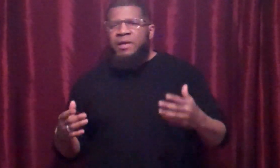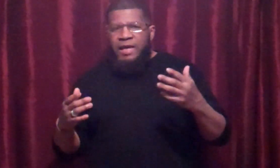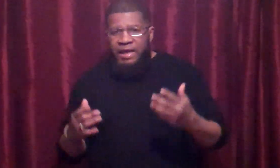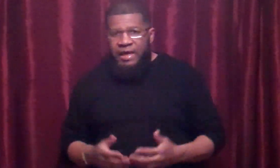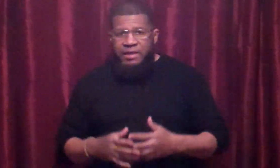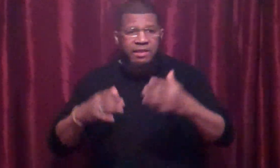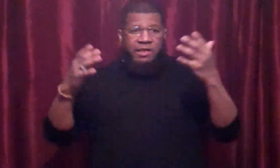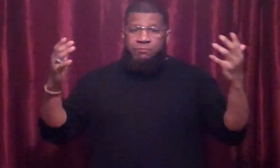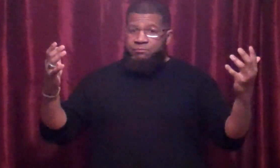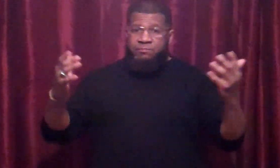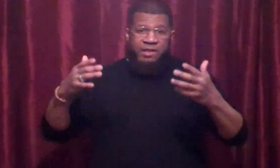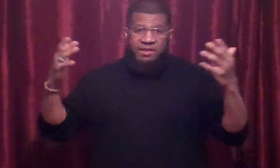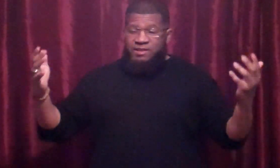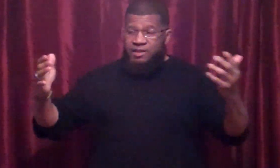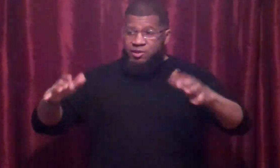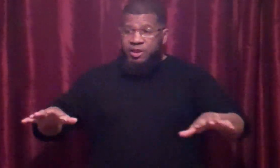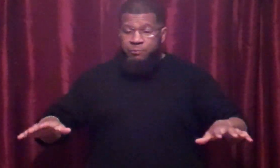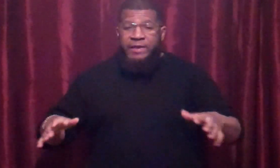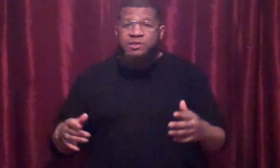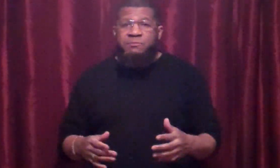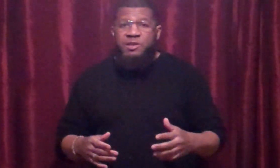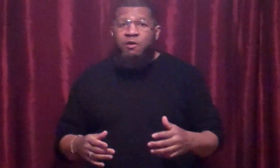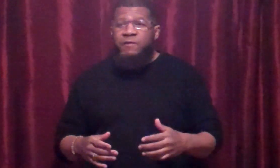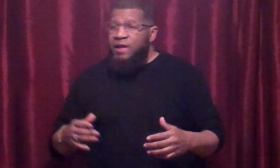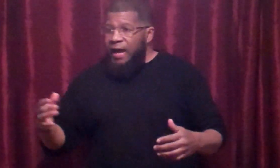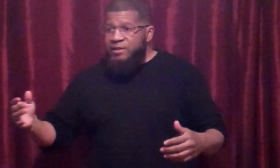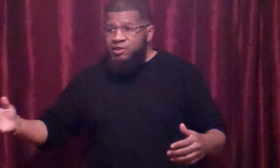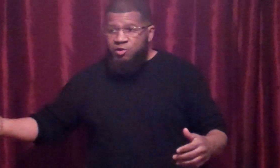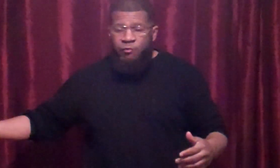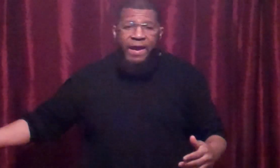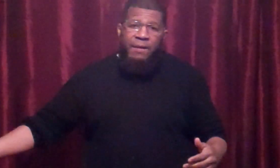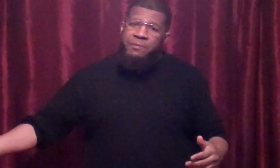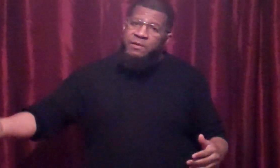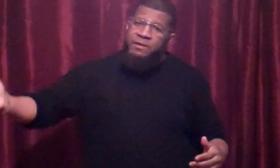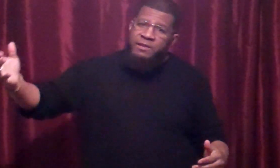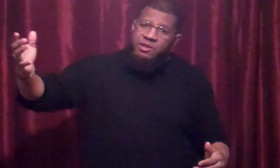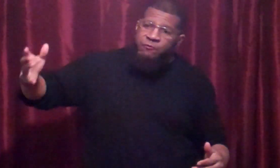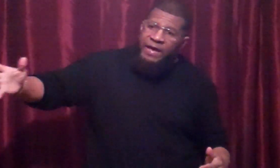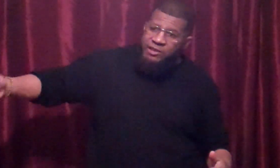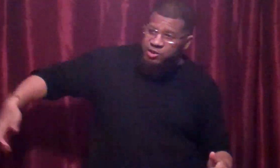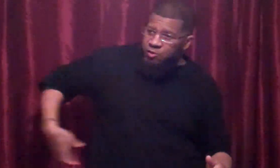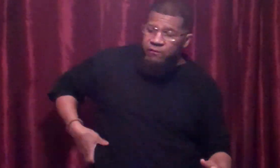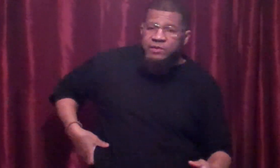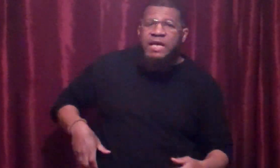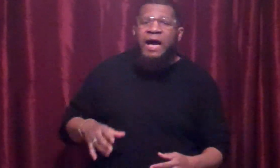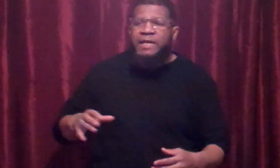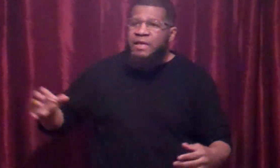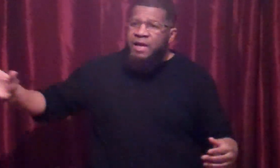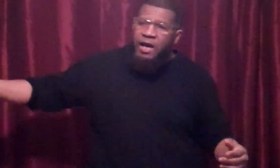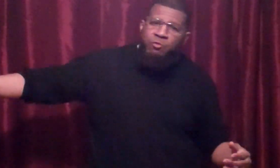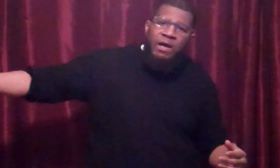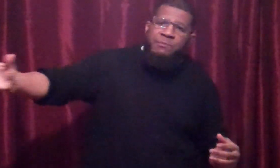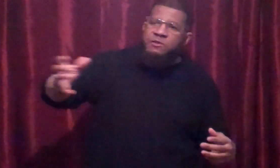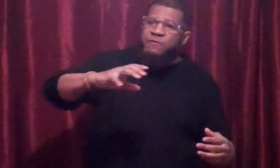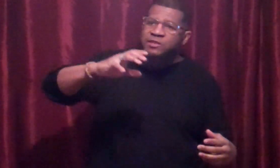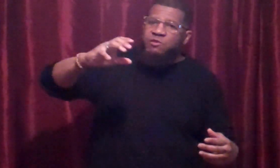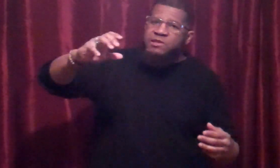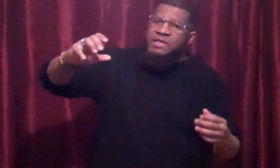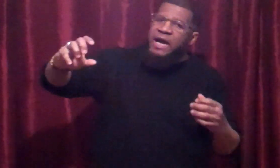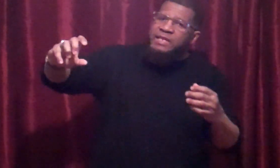and he braces himself, I just grab his flesh on the side. I grab his flesh on the side,